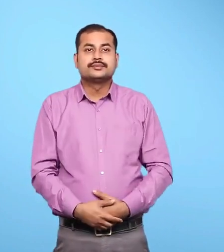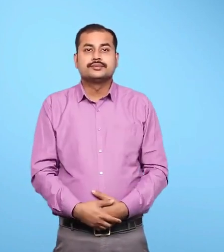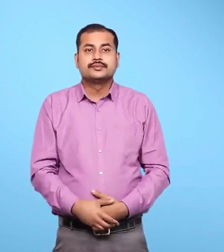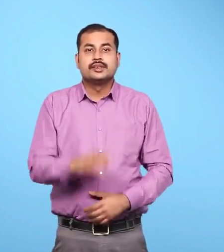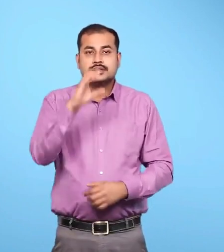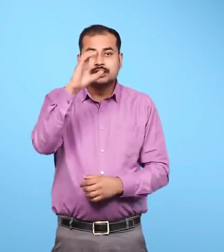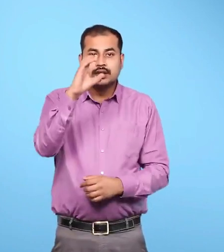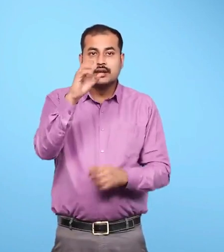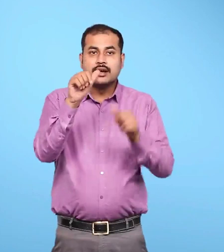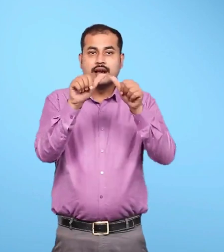Carriage Carriage